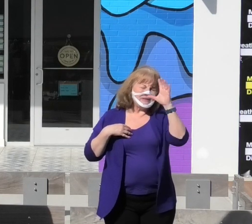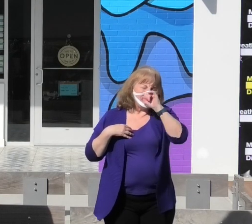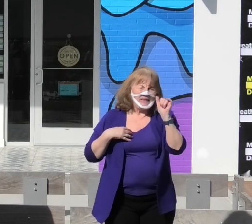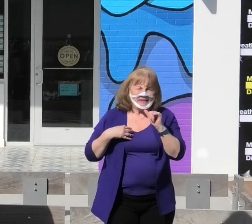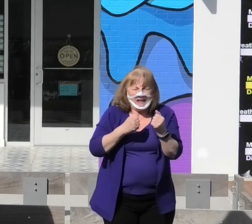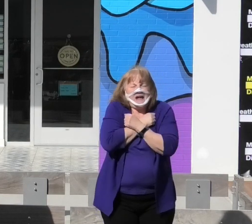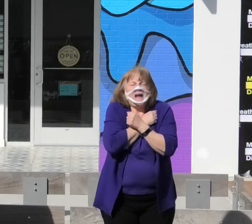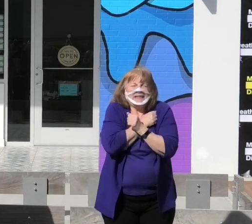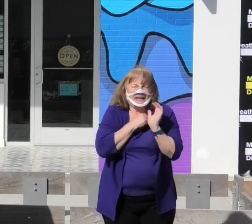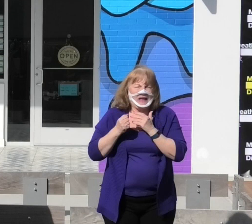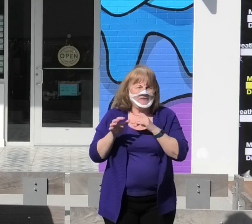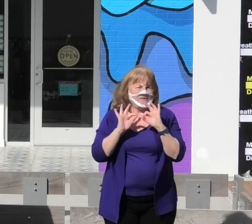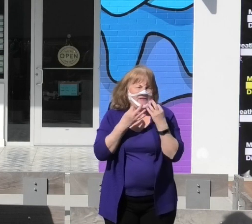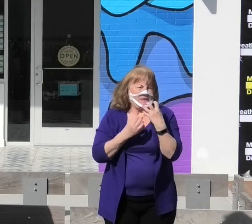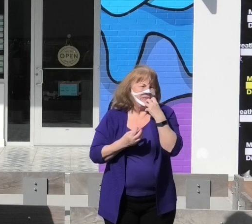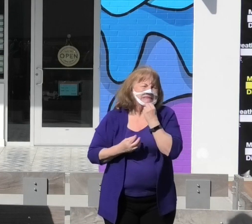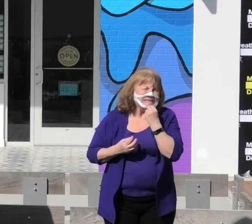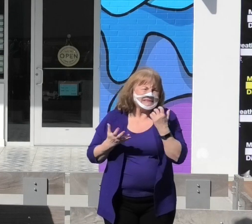loved one.